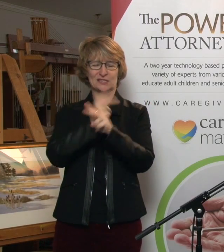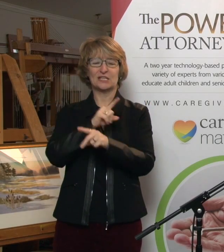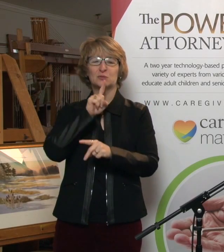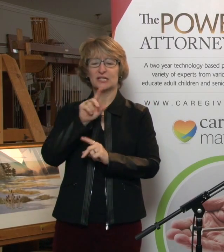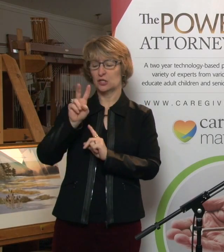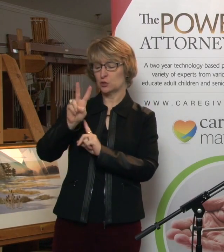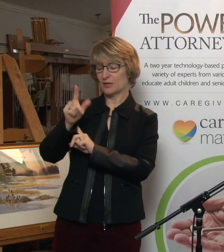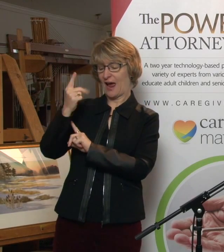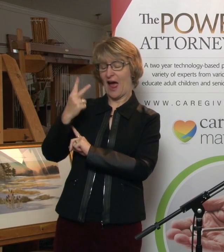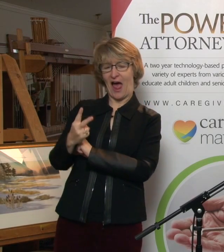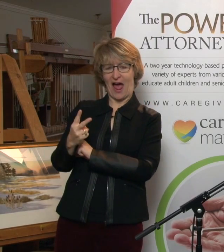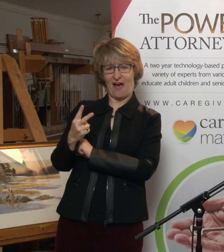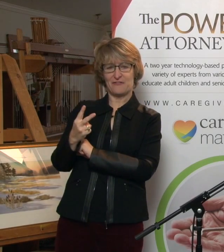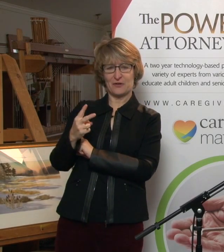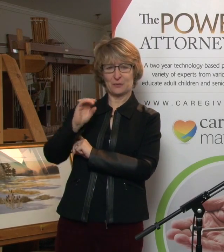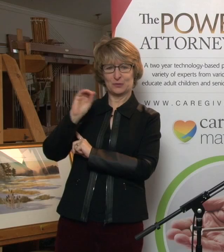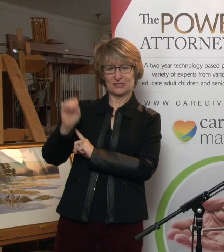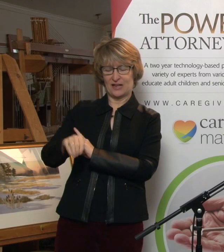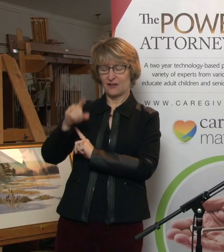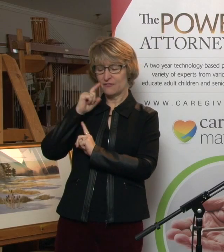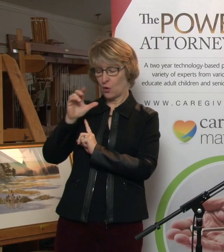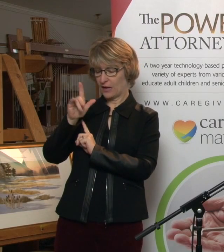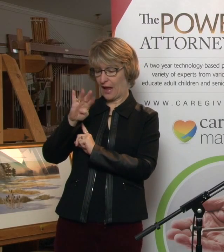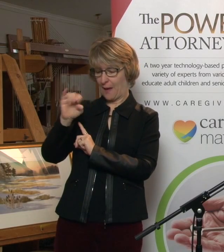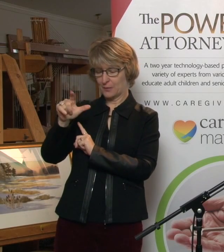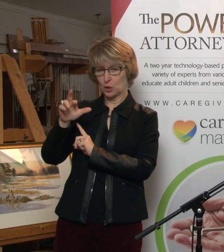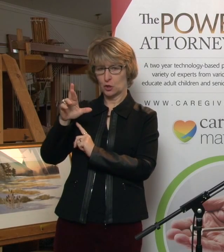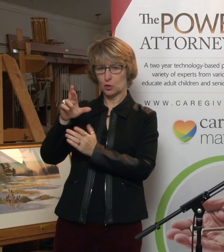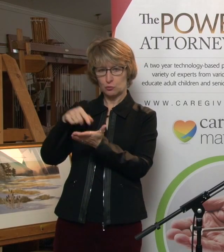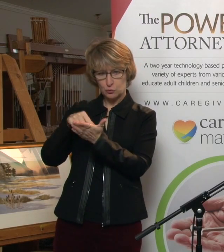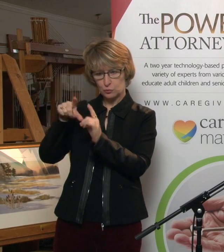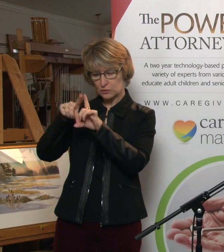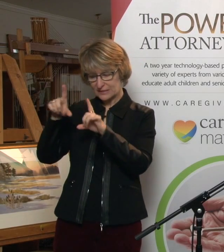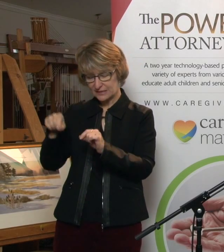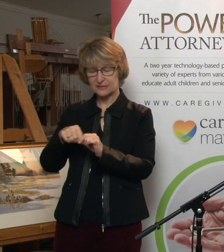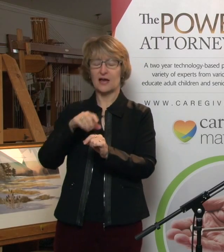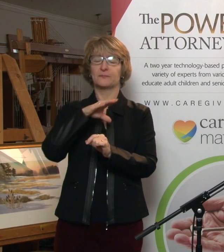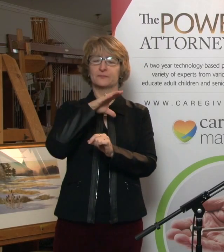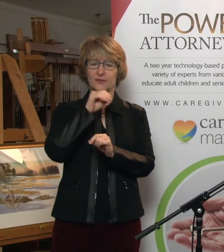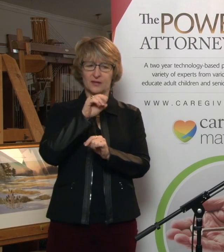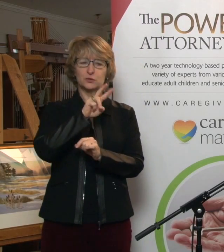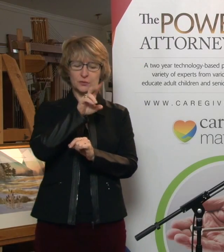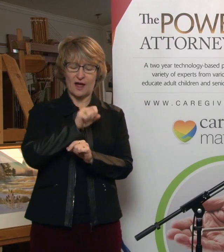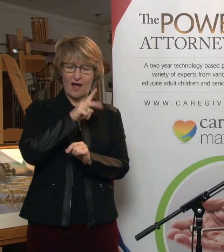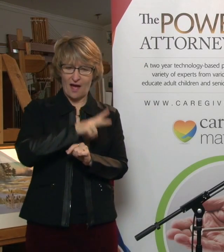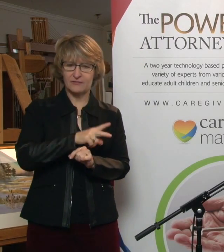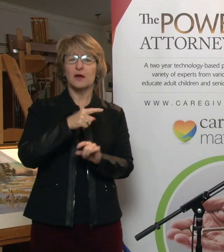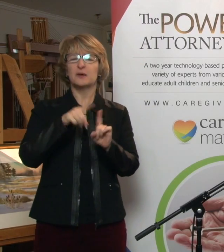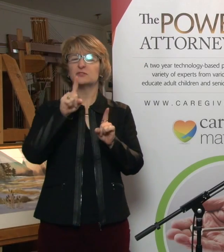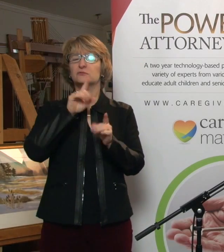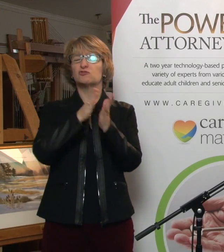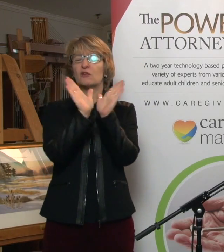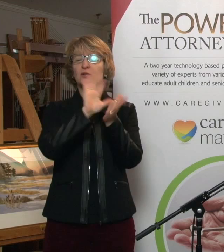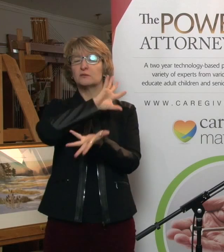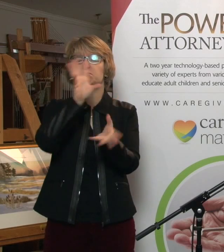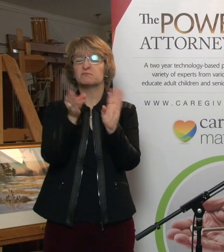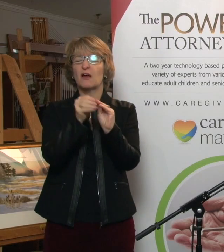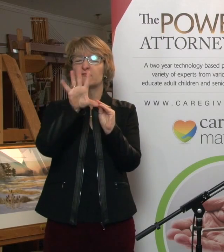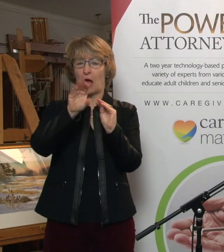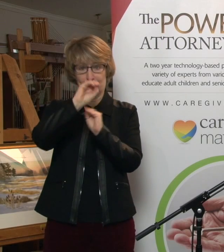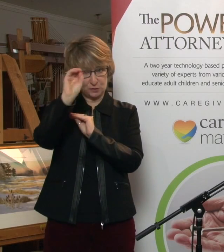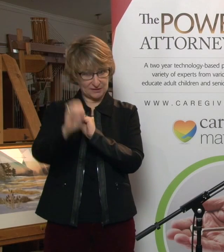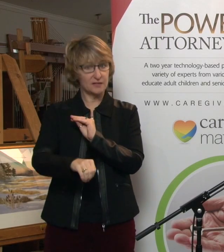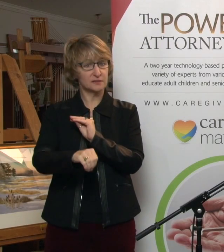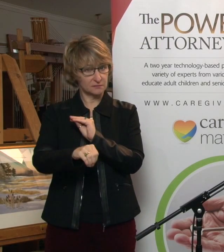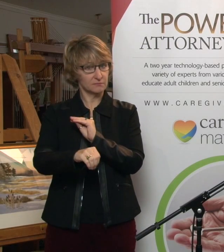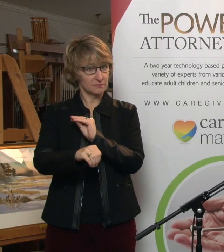each of capital receipts and disbursements and income receipts and disbursements. But if you think of 5%, that will give you a ballpark.